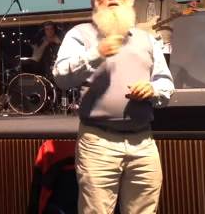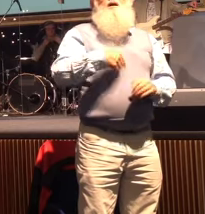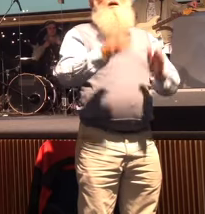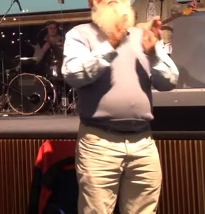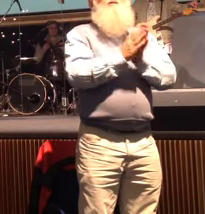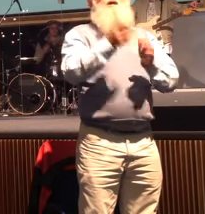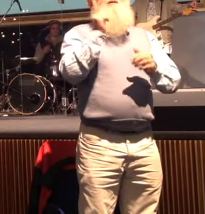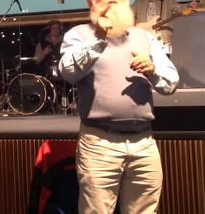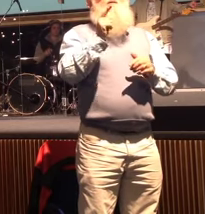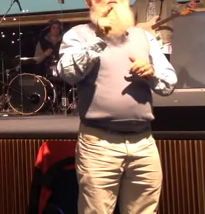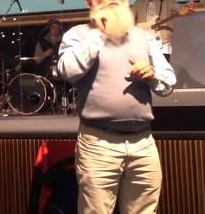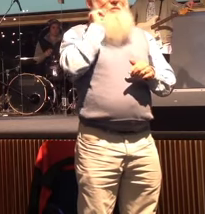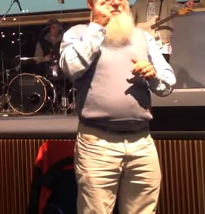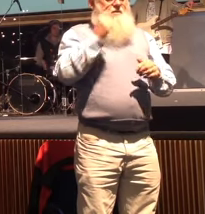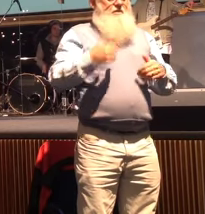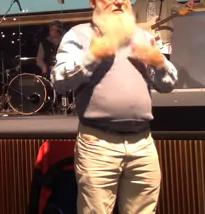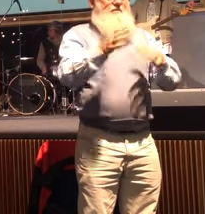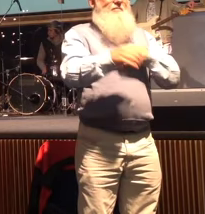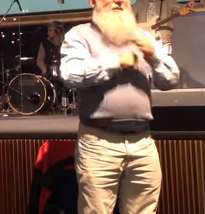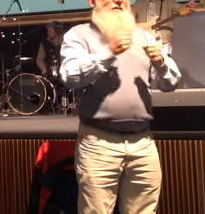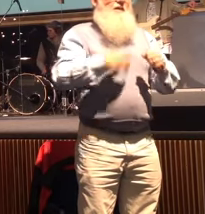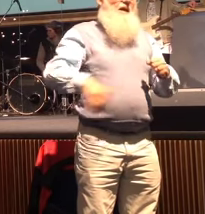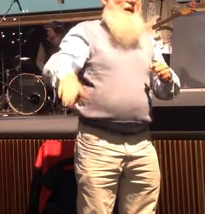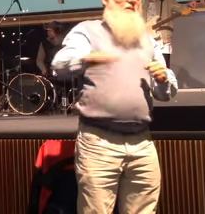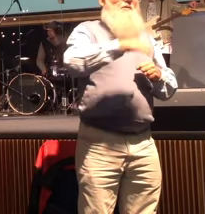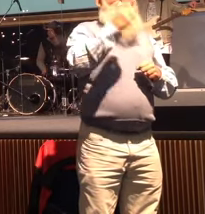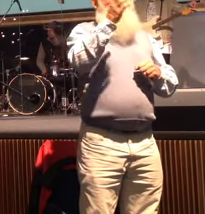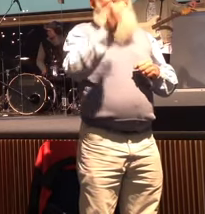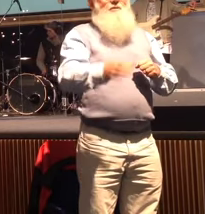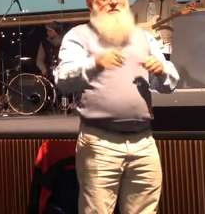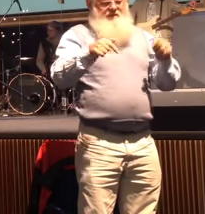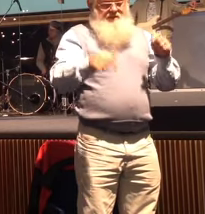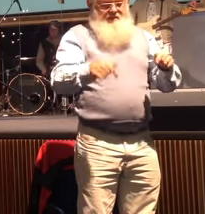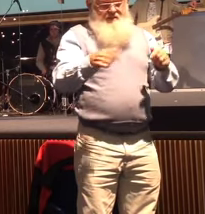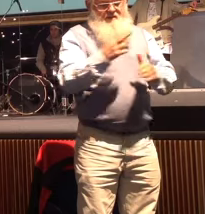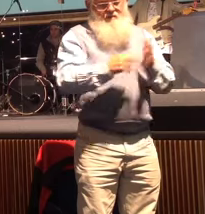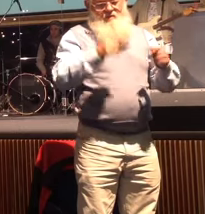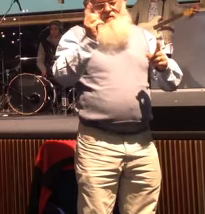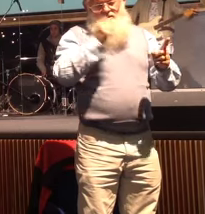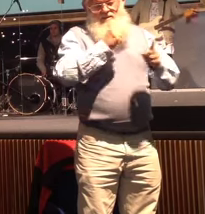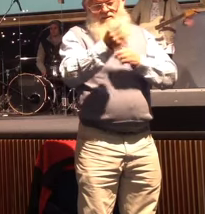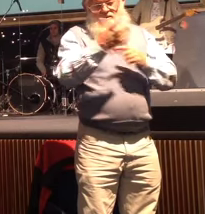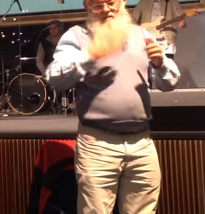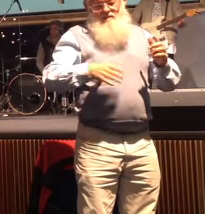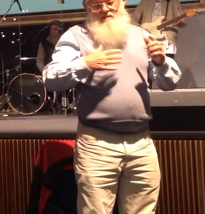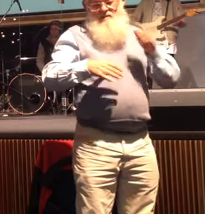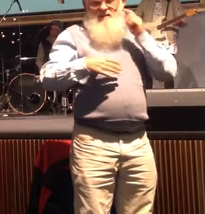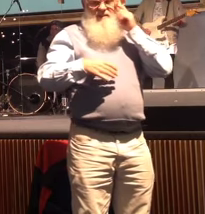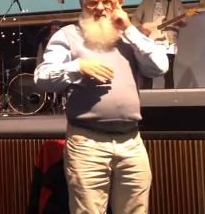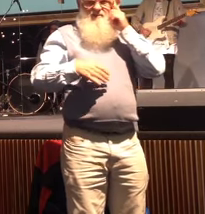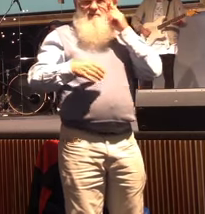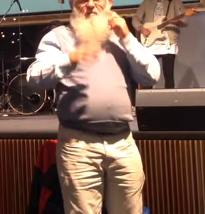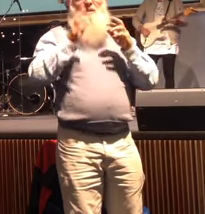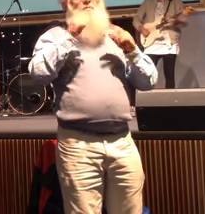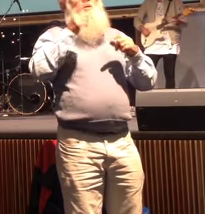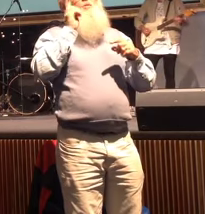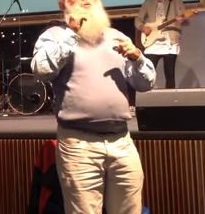that you will empower every person here with wisdom for what situations need it for strength for what situations need it for